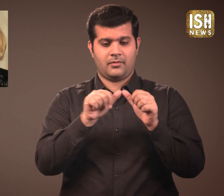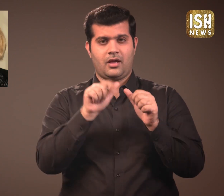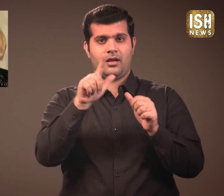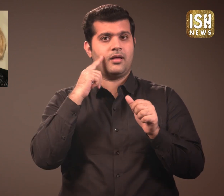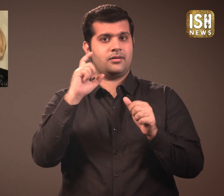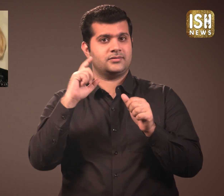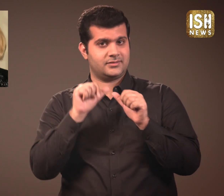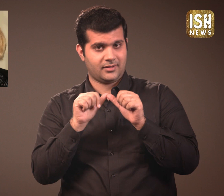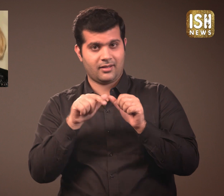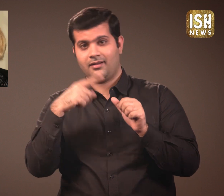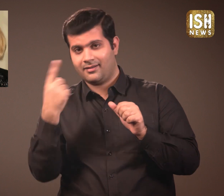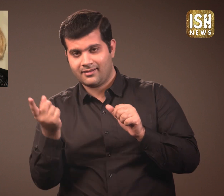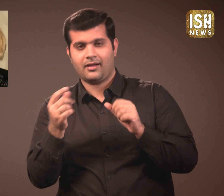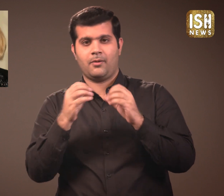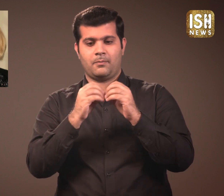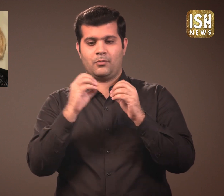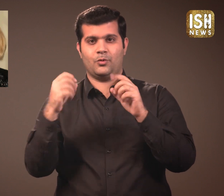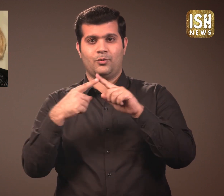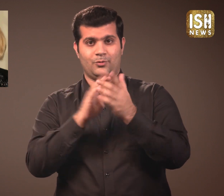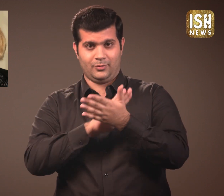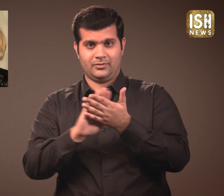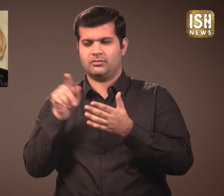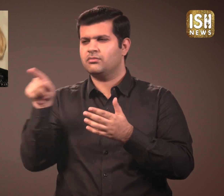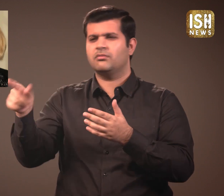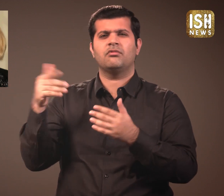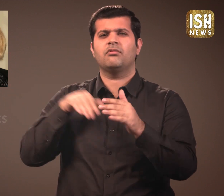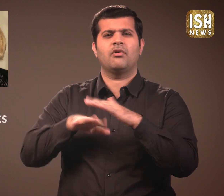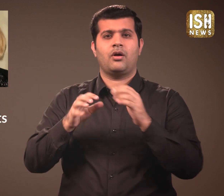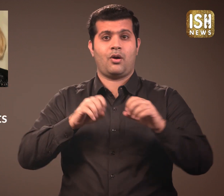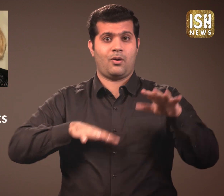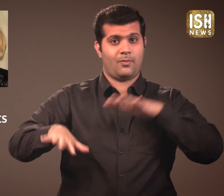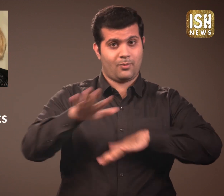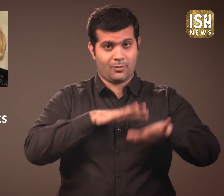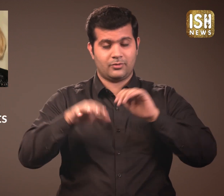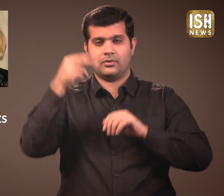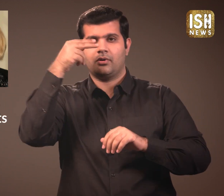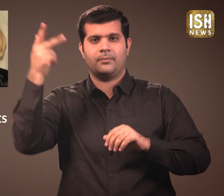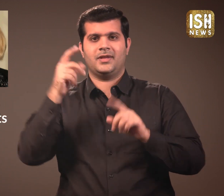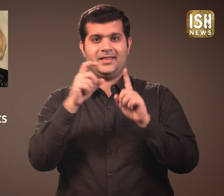Designated Interpreters.